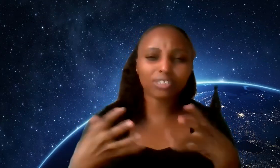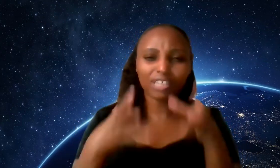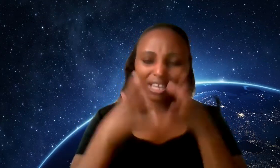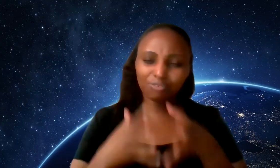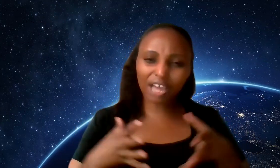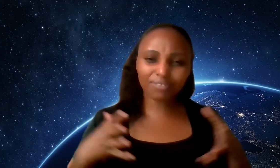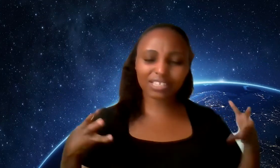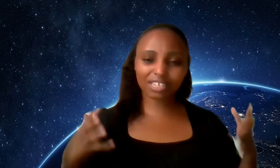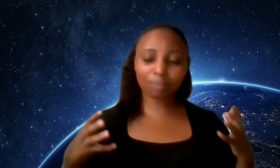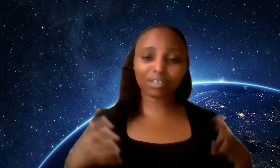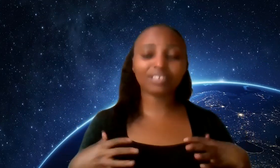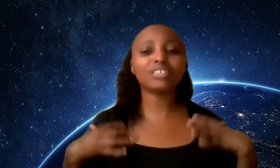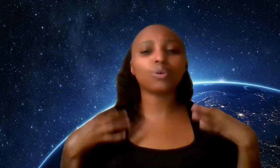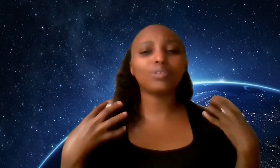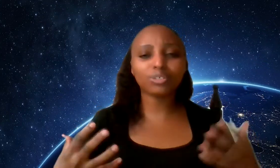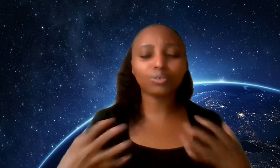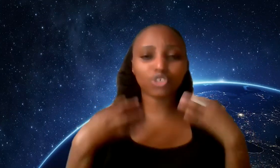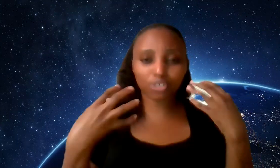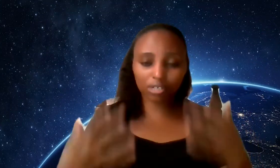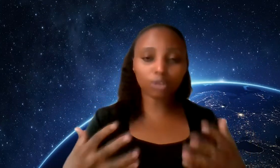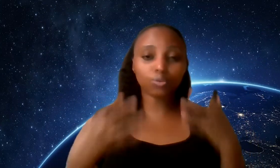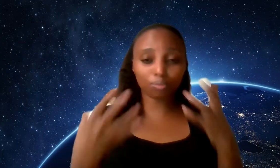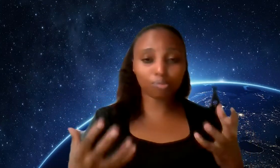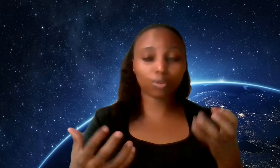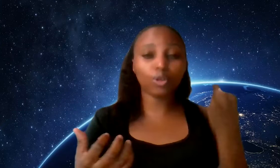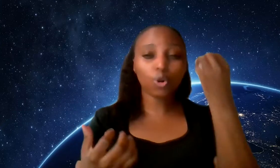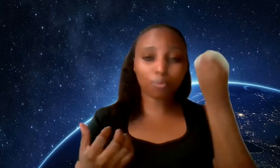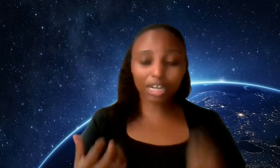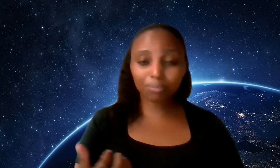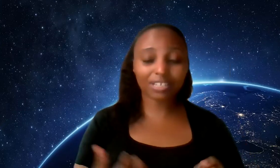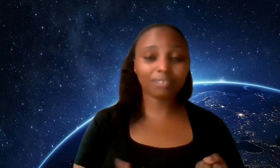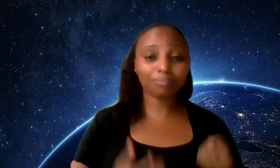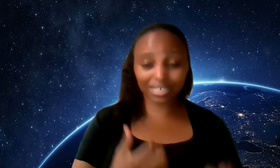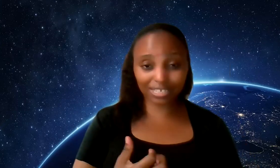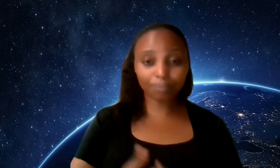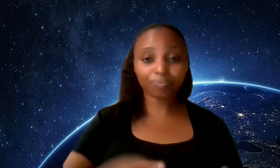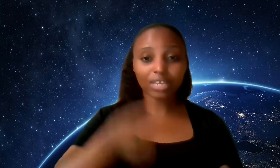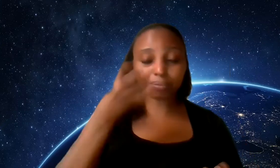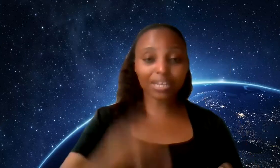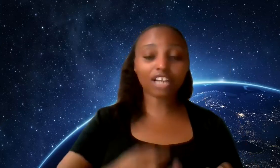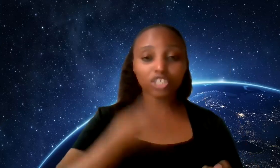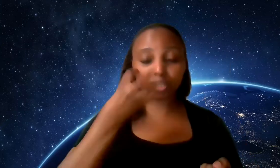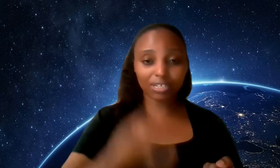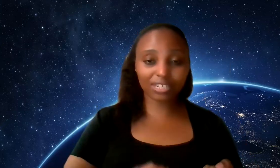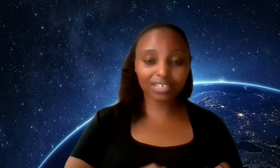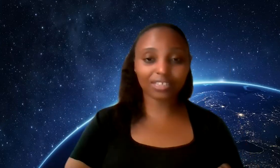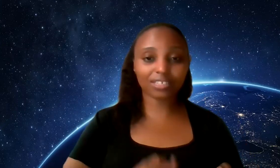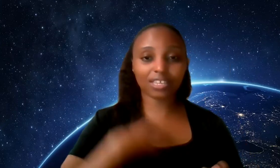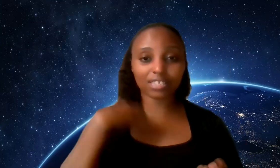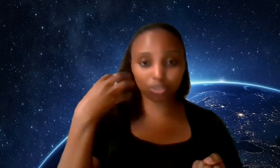course if you have things in abundance it's always good to share out with the people who might be needy and might actually be needing those things that